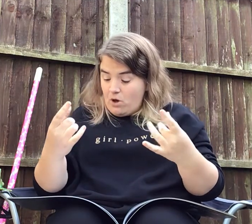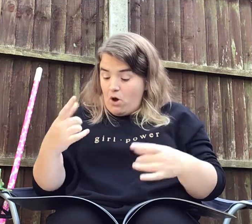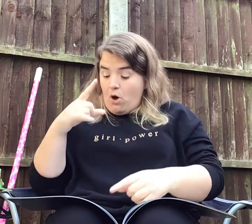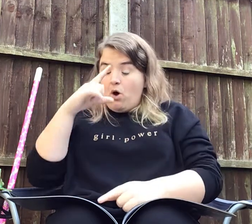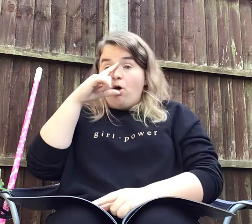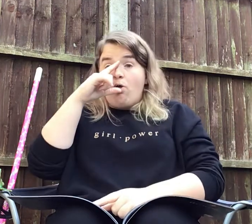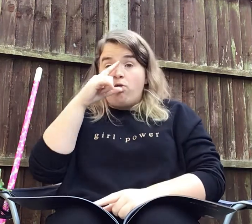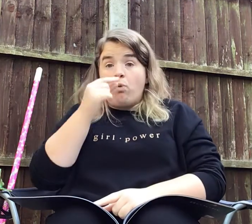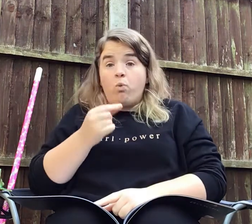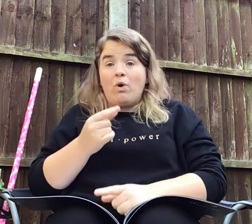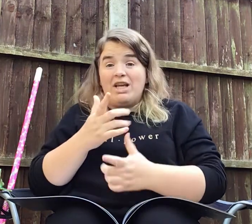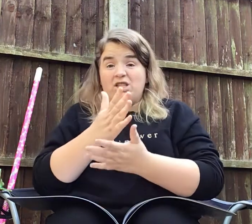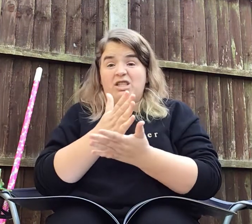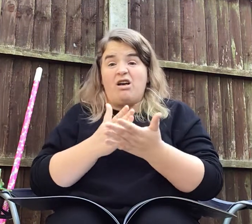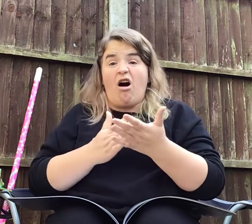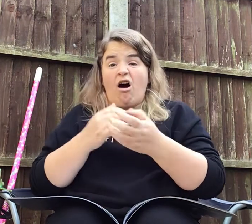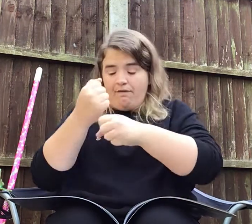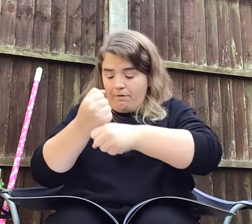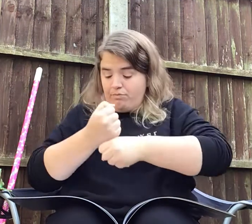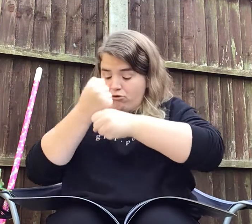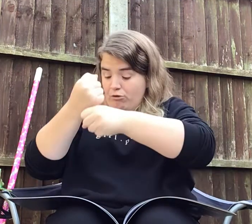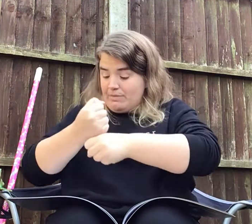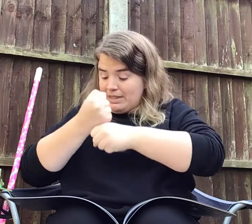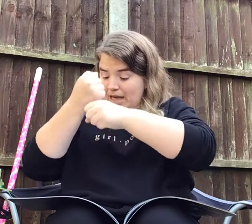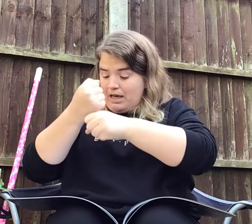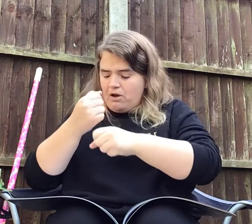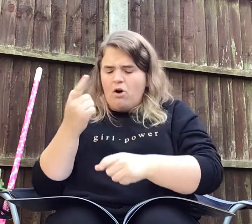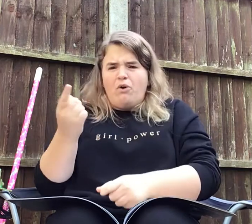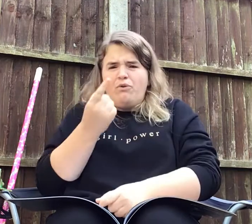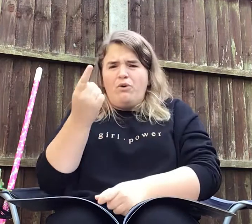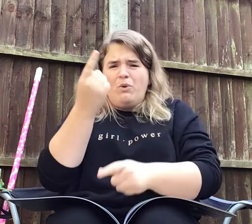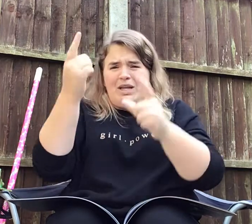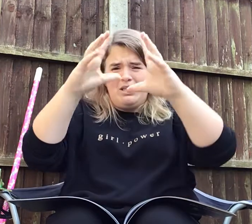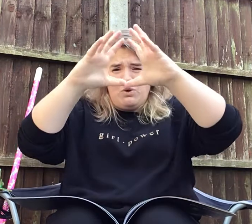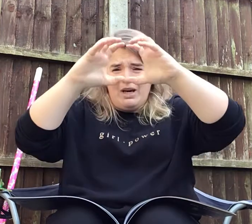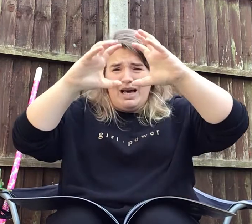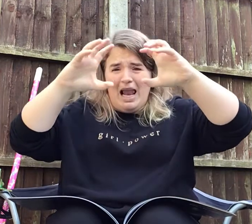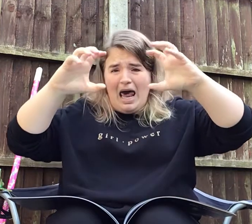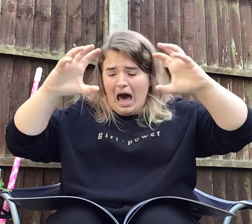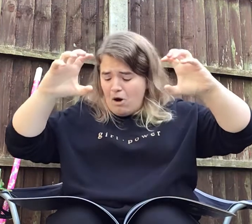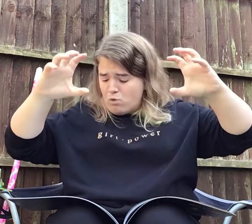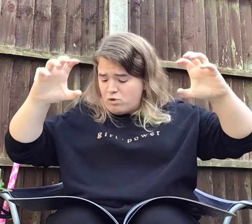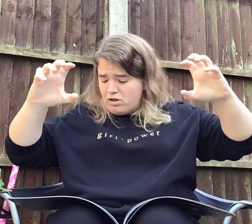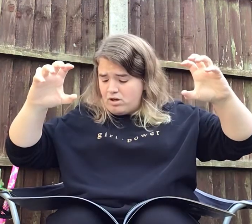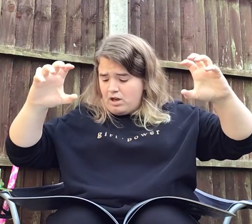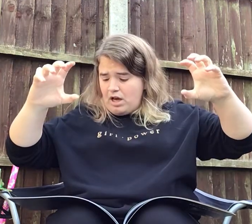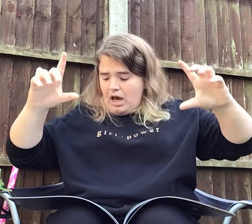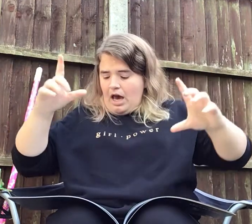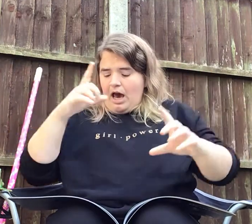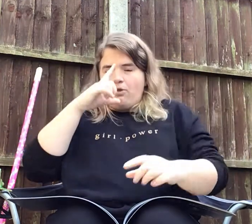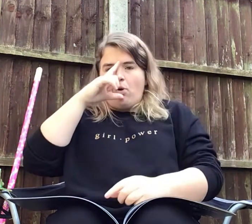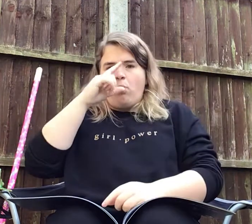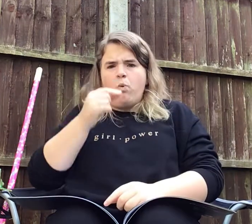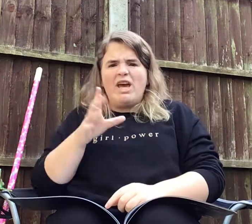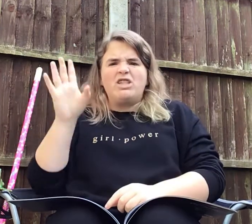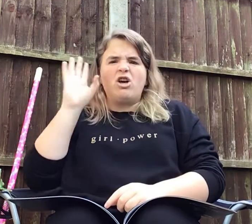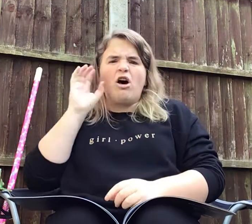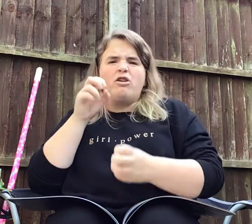The witch's half a broomstick flew into a cloud. And the witch heard